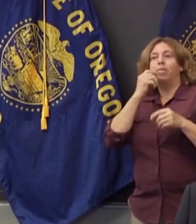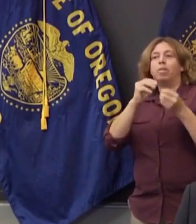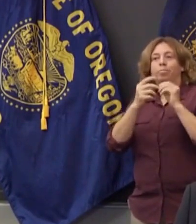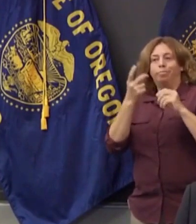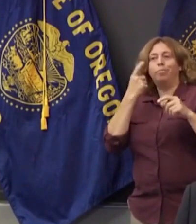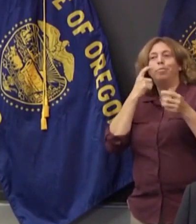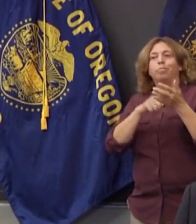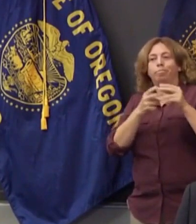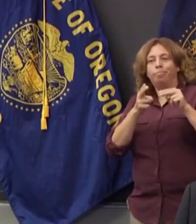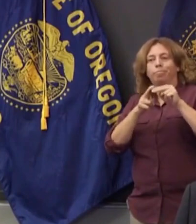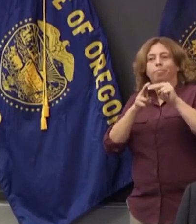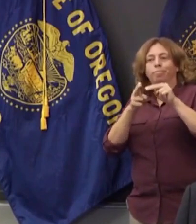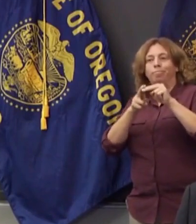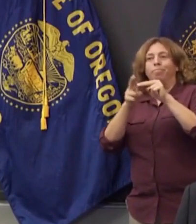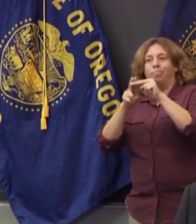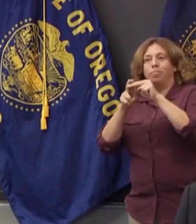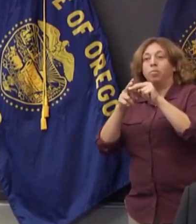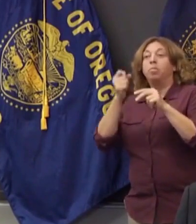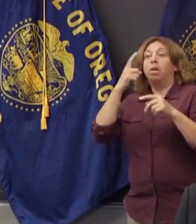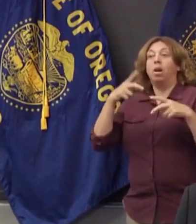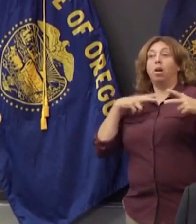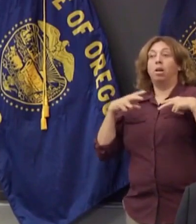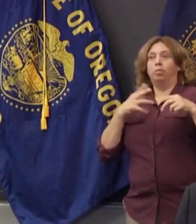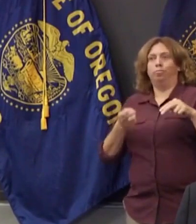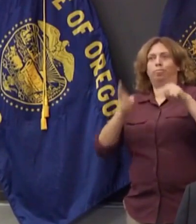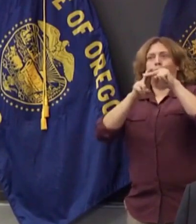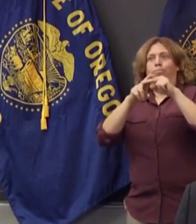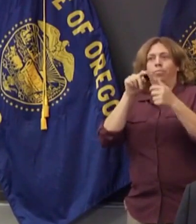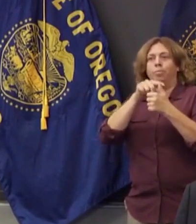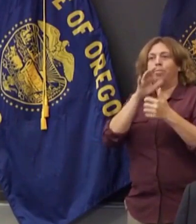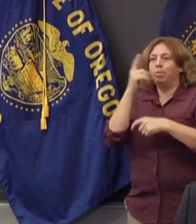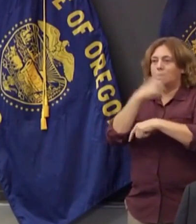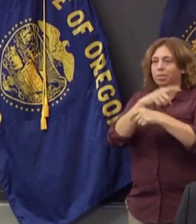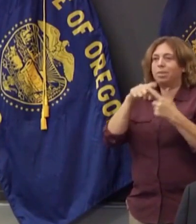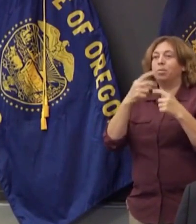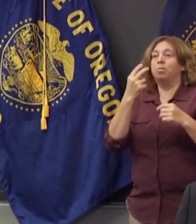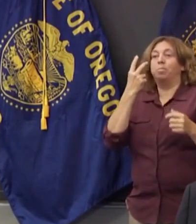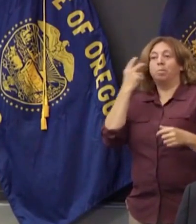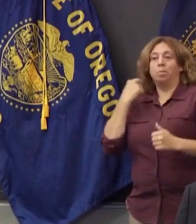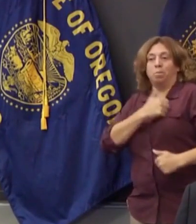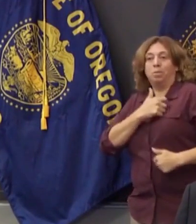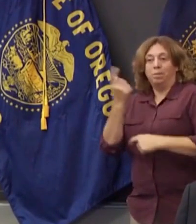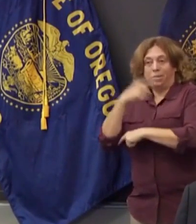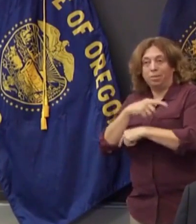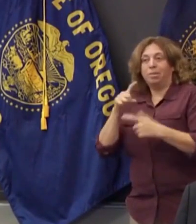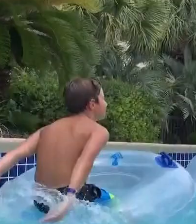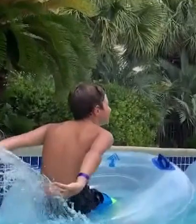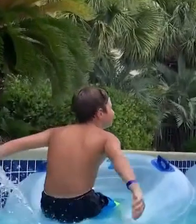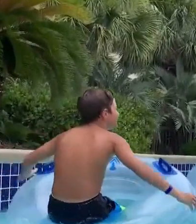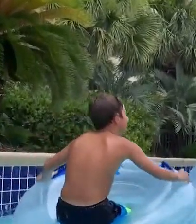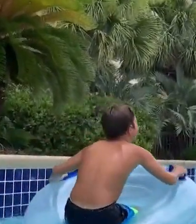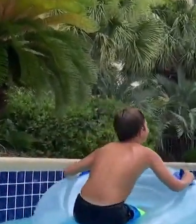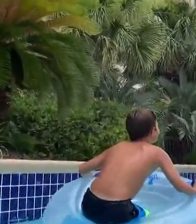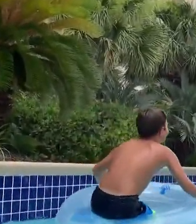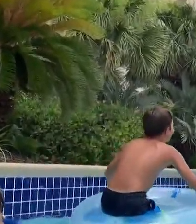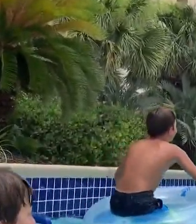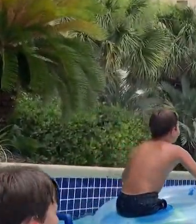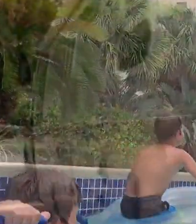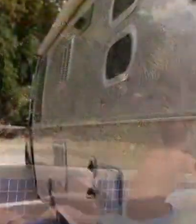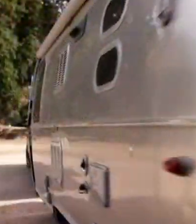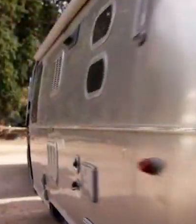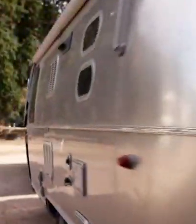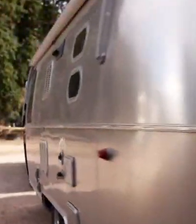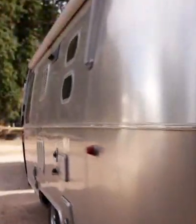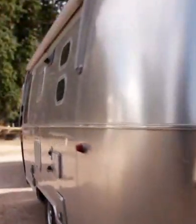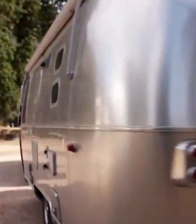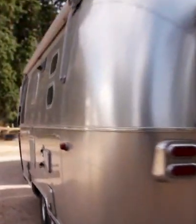Memorial Day, and the 4th of July, as the governor observed. We cannot have that happen again. The state says the rate